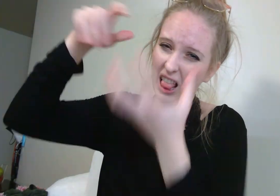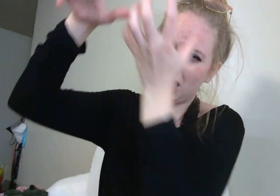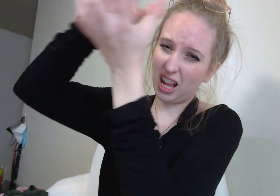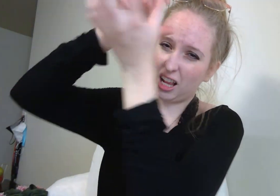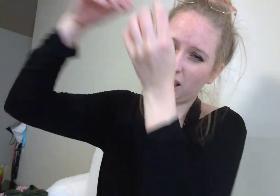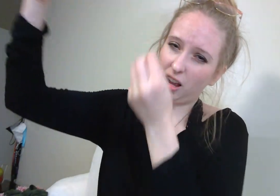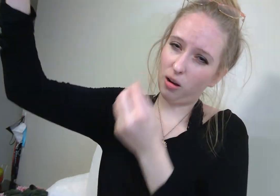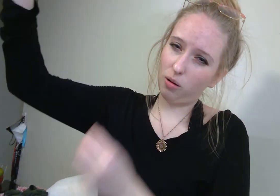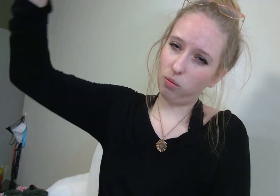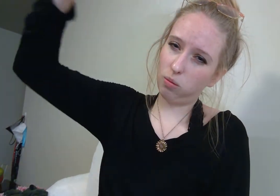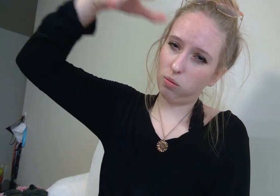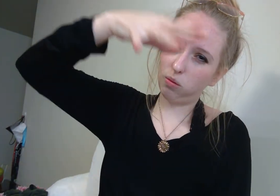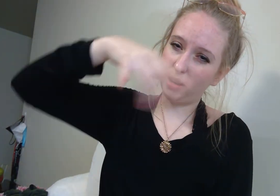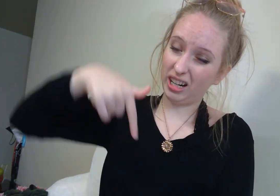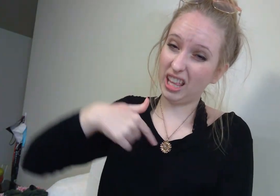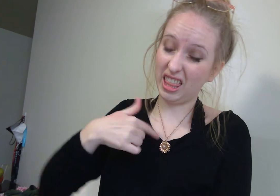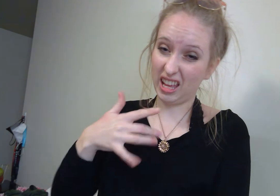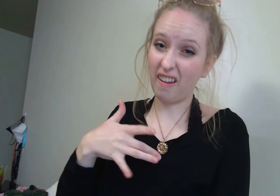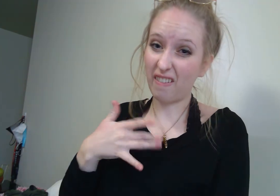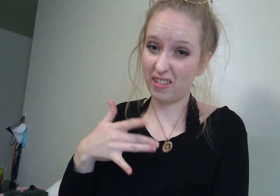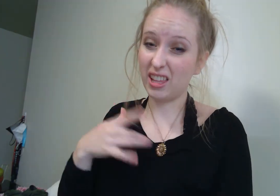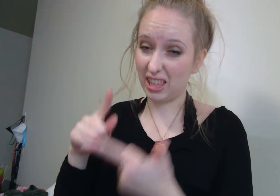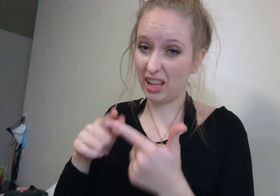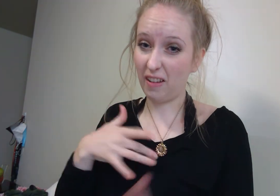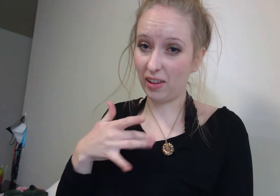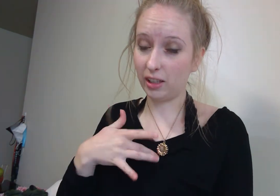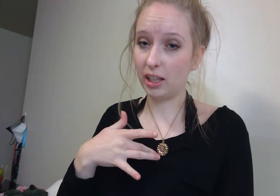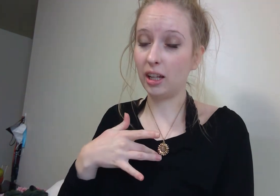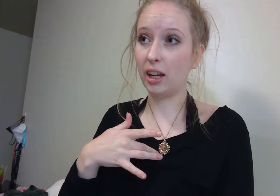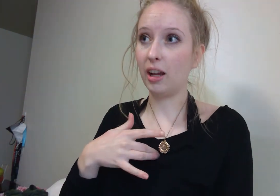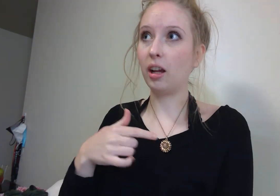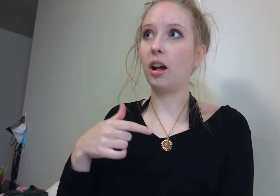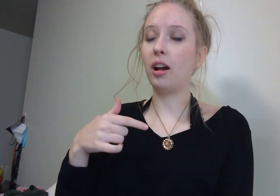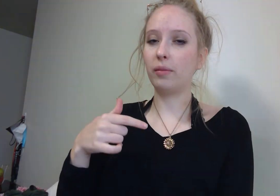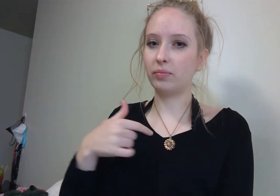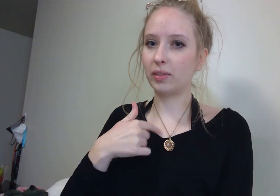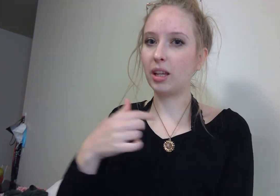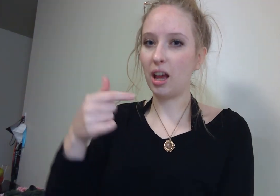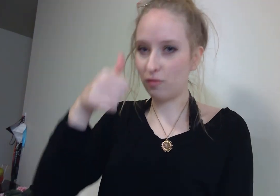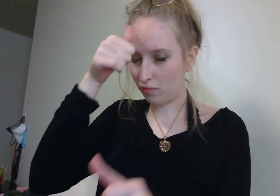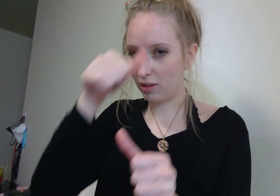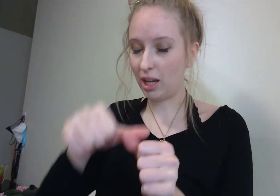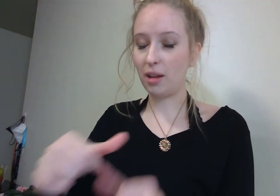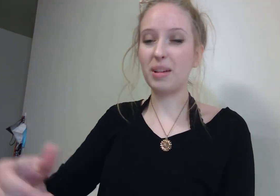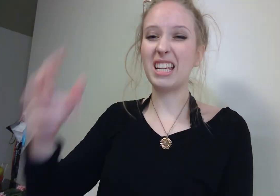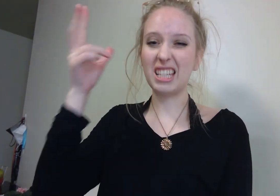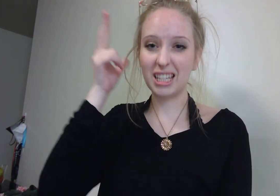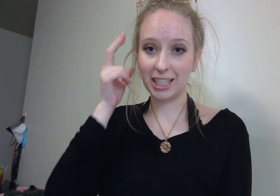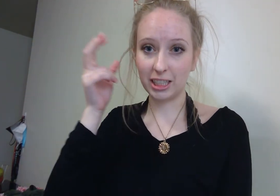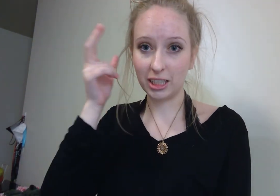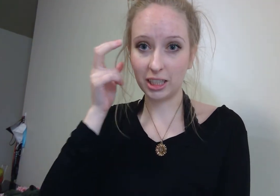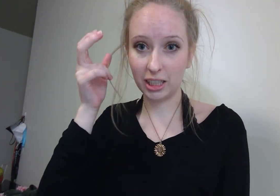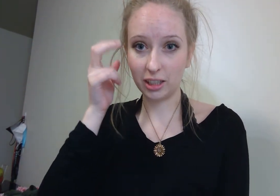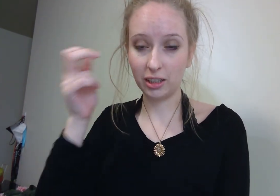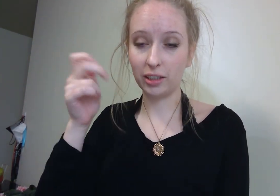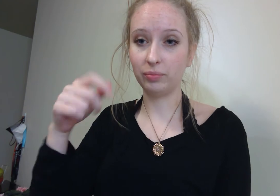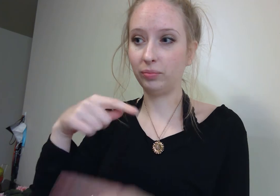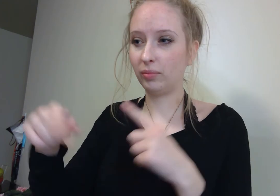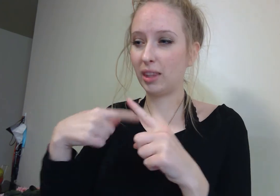But what sticks with me is hearing it. The womp of my helmet when I got hit in the head. The helmet literally went crack,